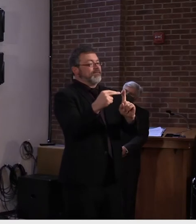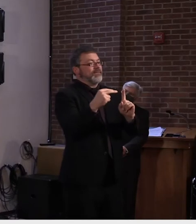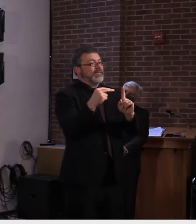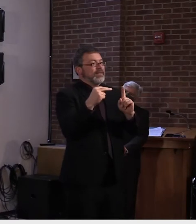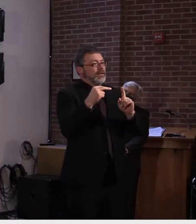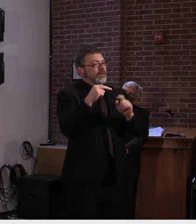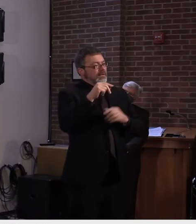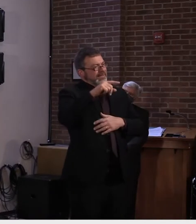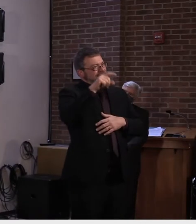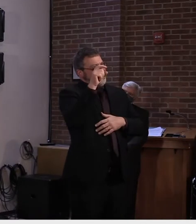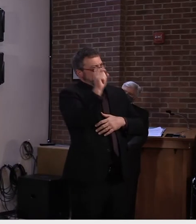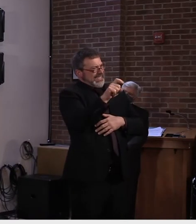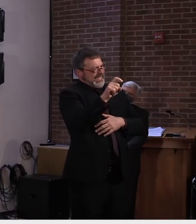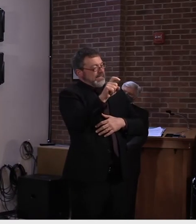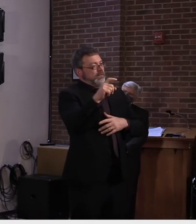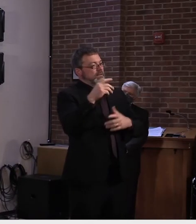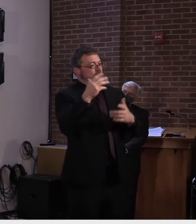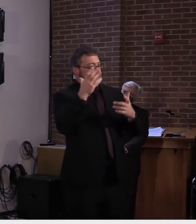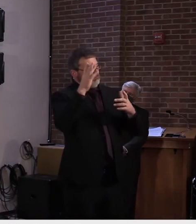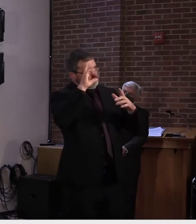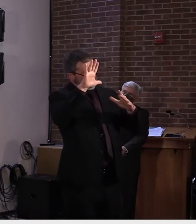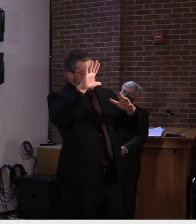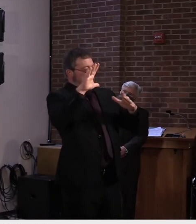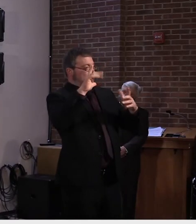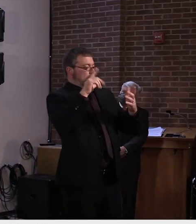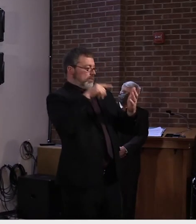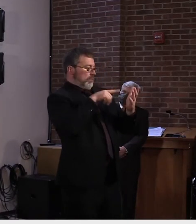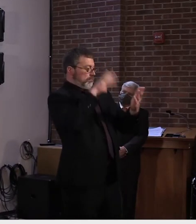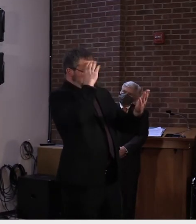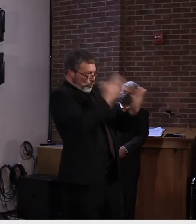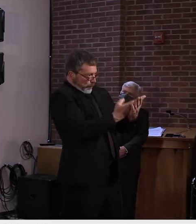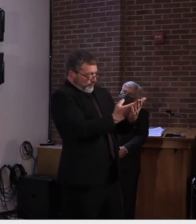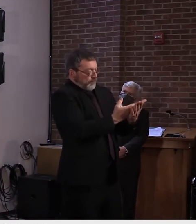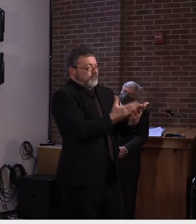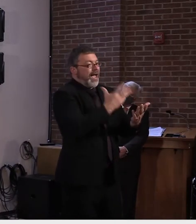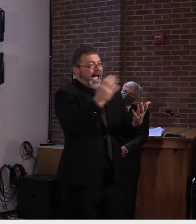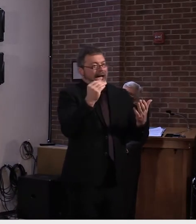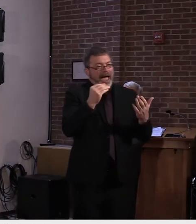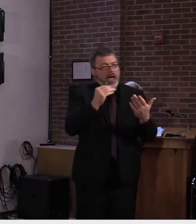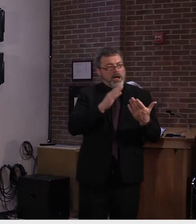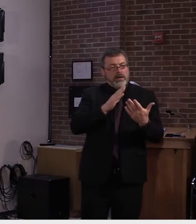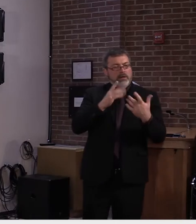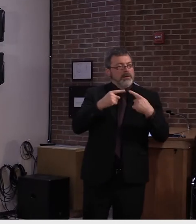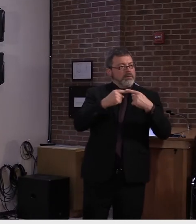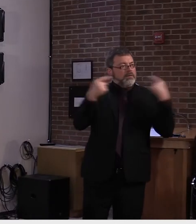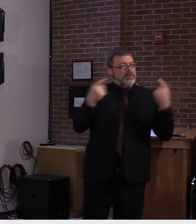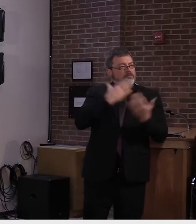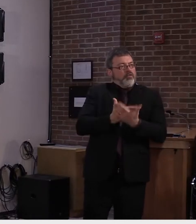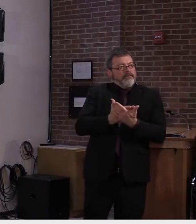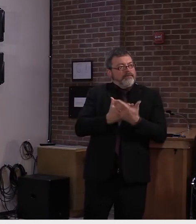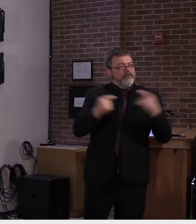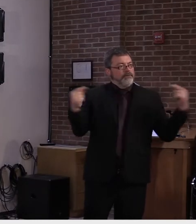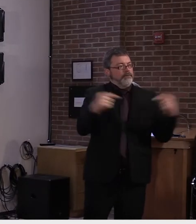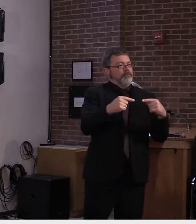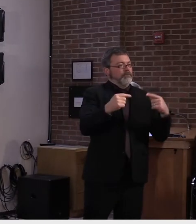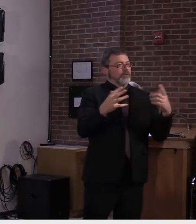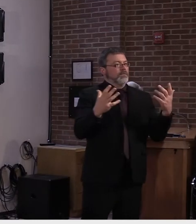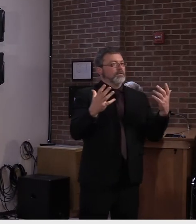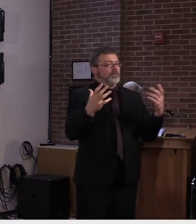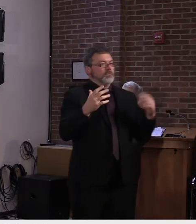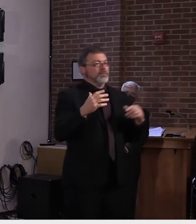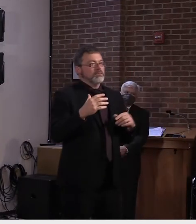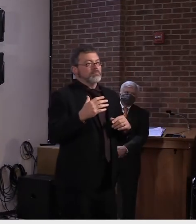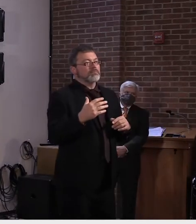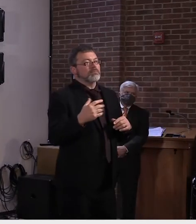one very small study, um, that, uh, had a few off-the-cuff comments made about it